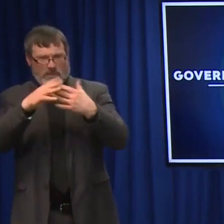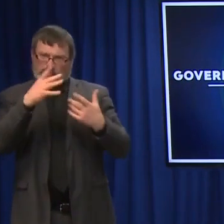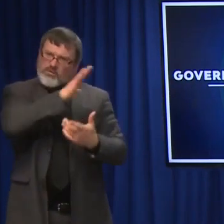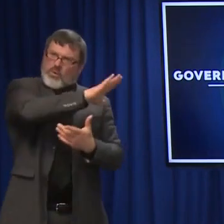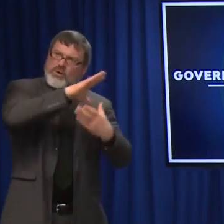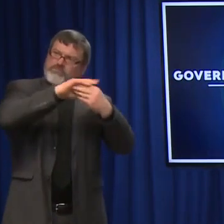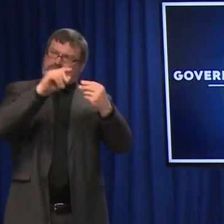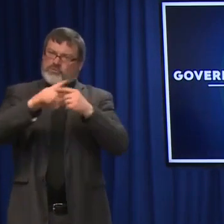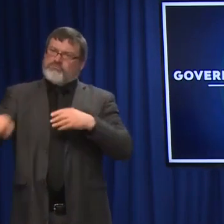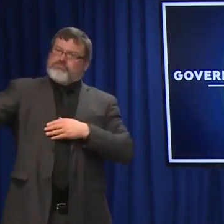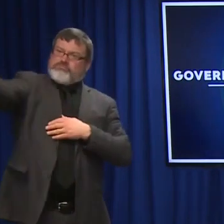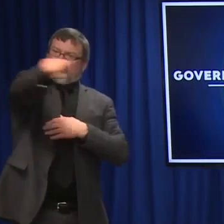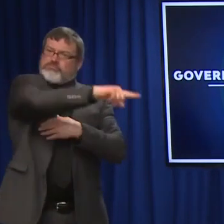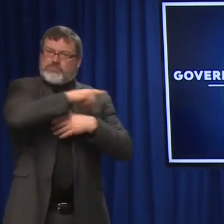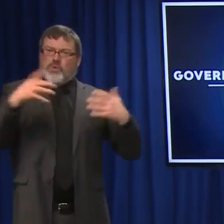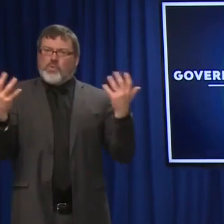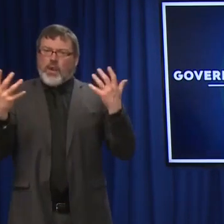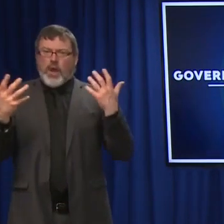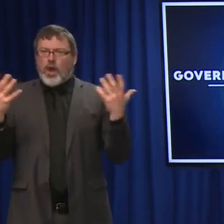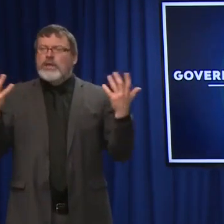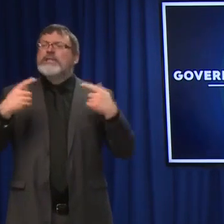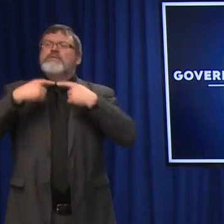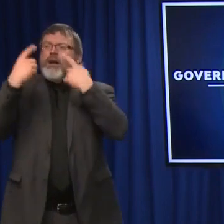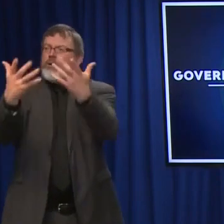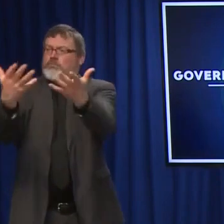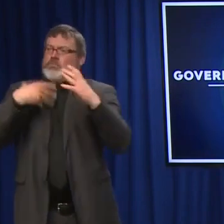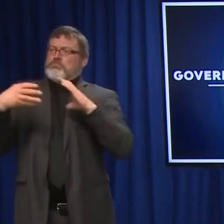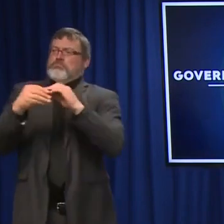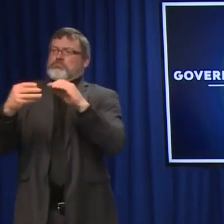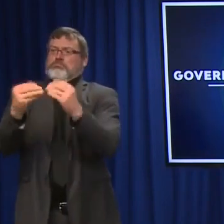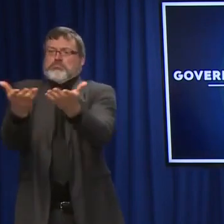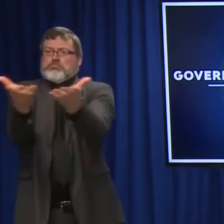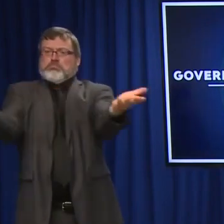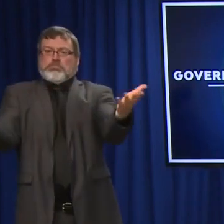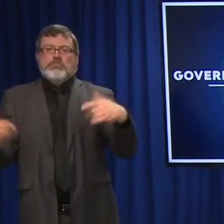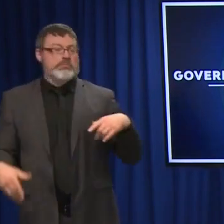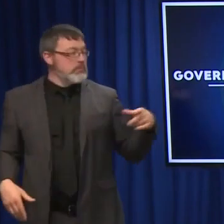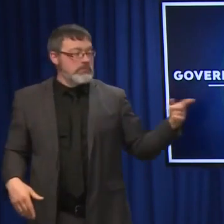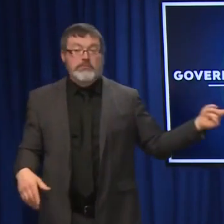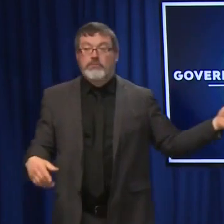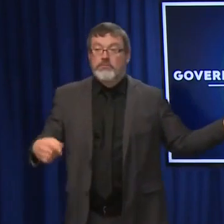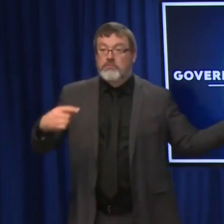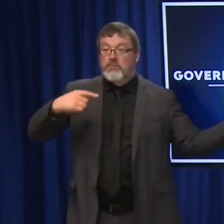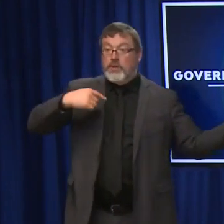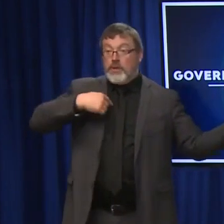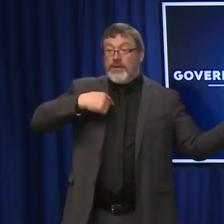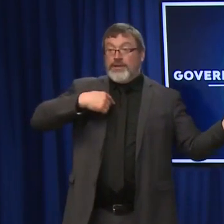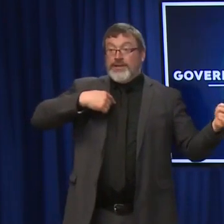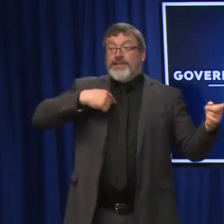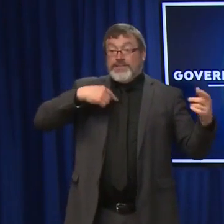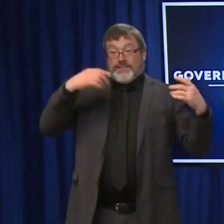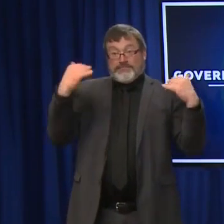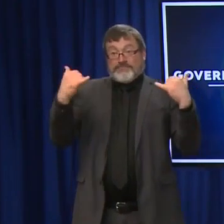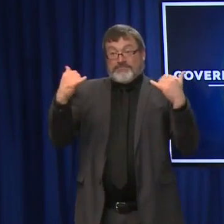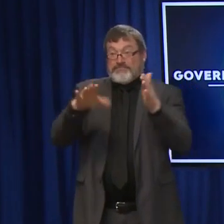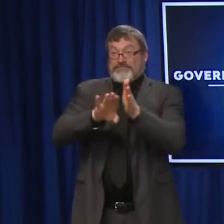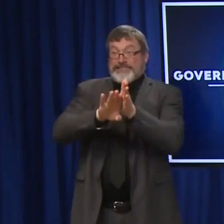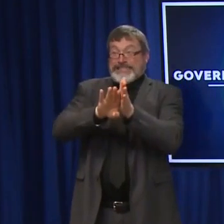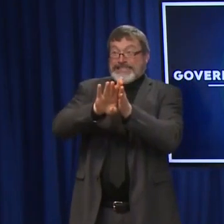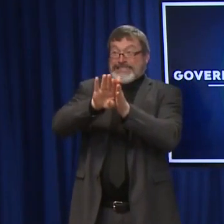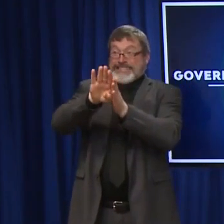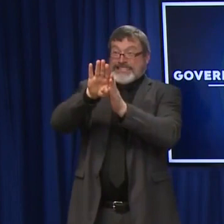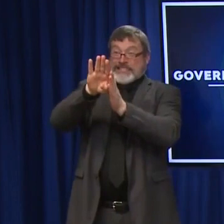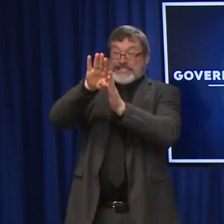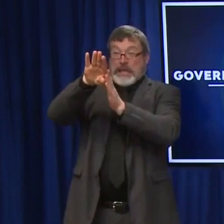-19 right now in New Hampshire? We're in the peak of the winter surge. The peak of what we've been warning folks about was going to